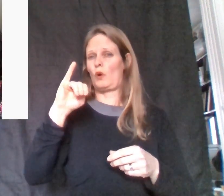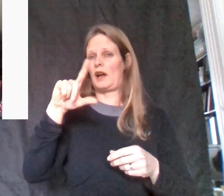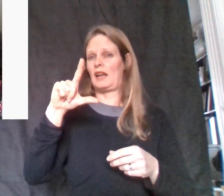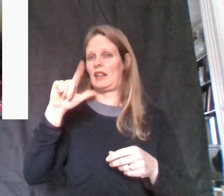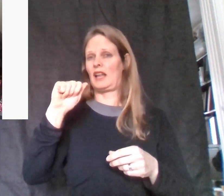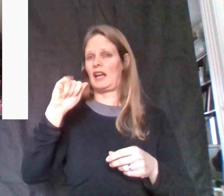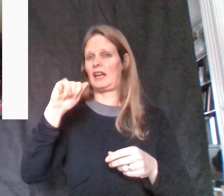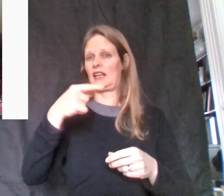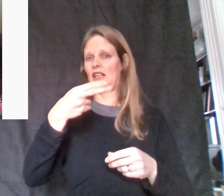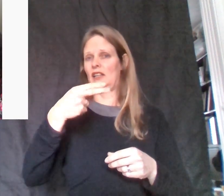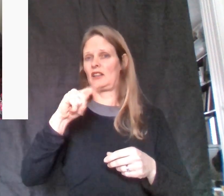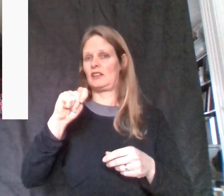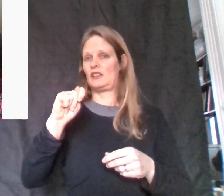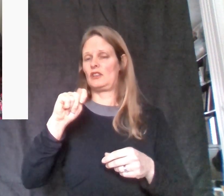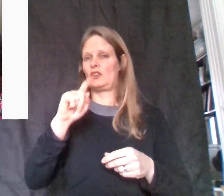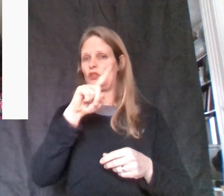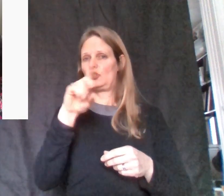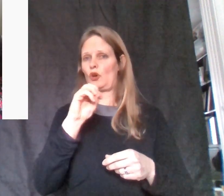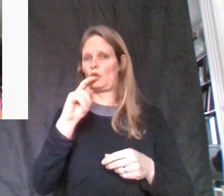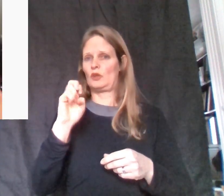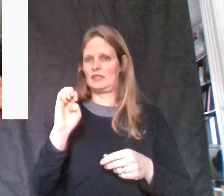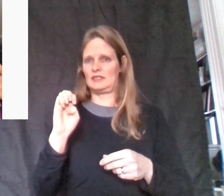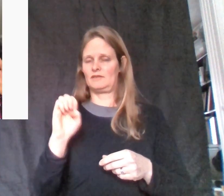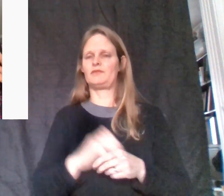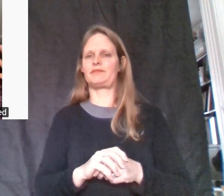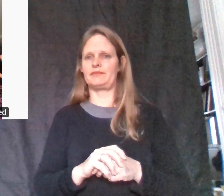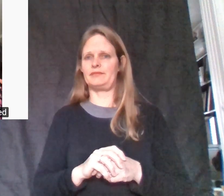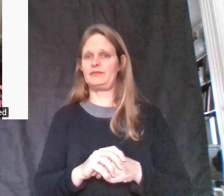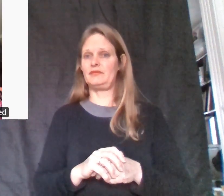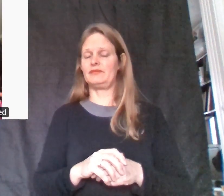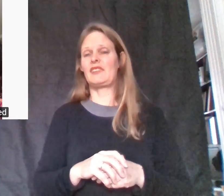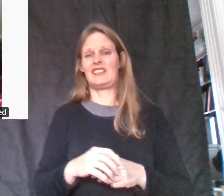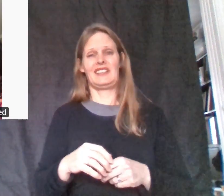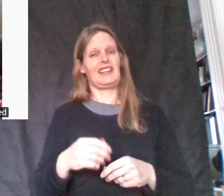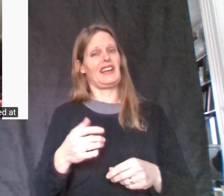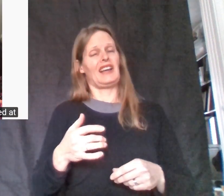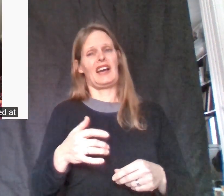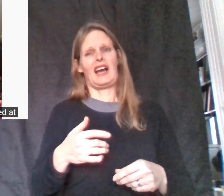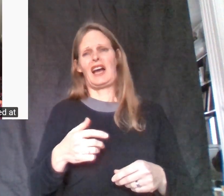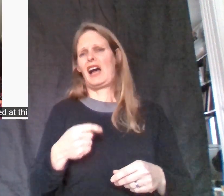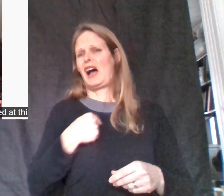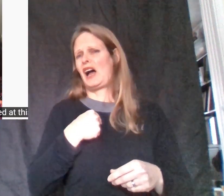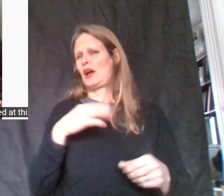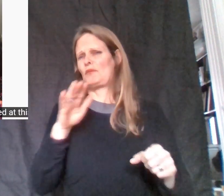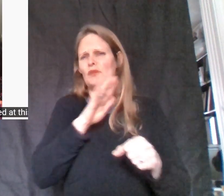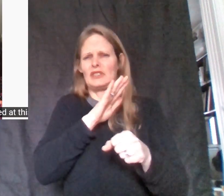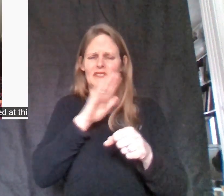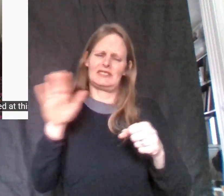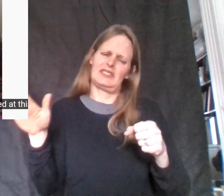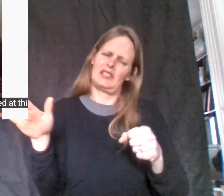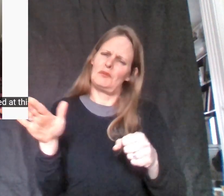And I'm completely outraged at this notion